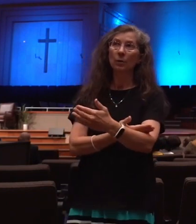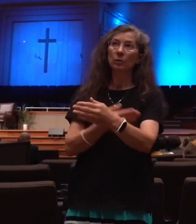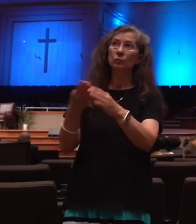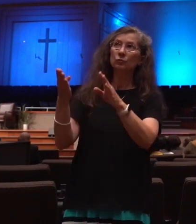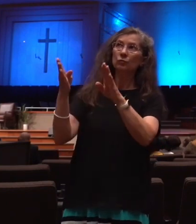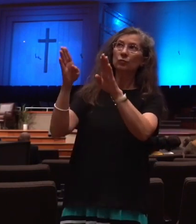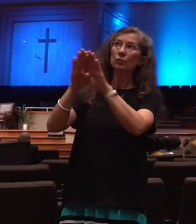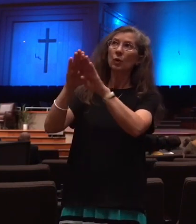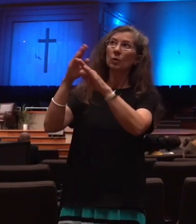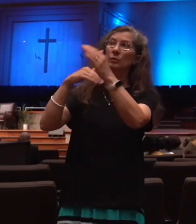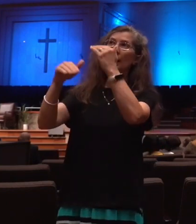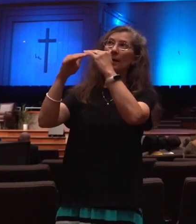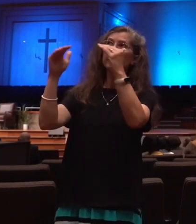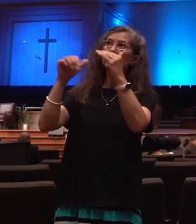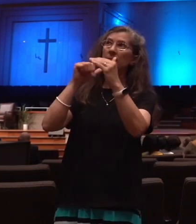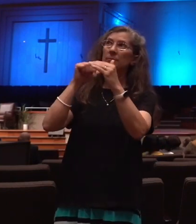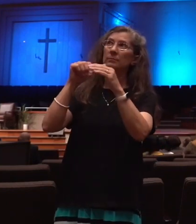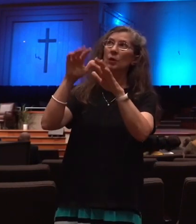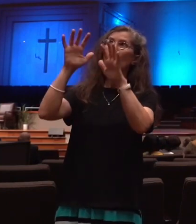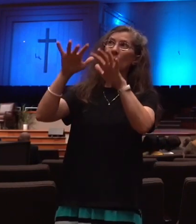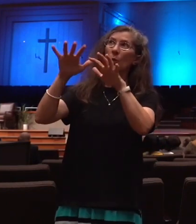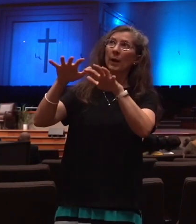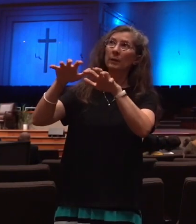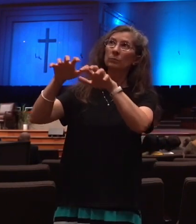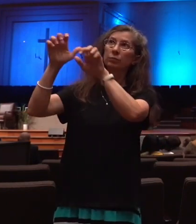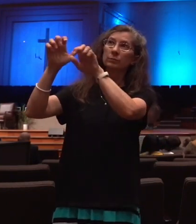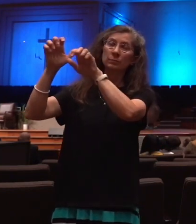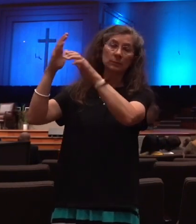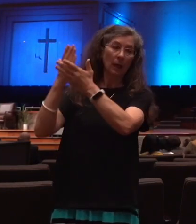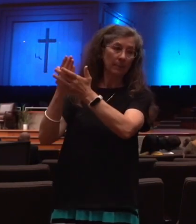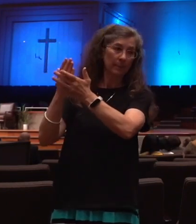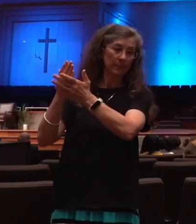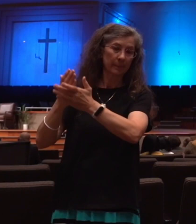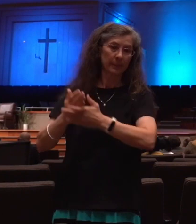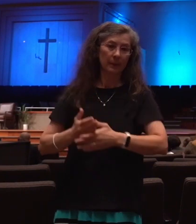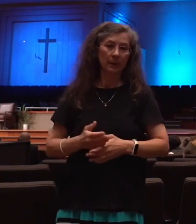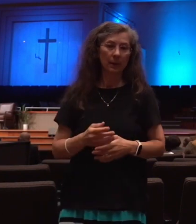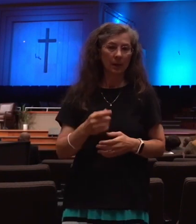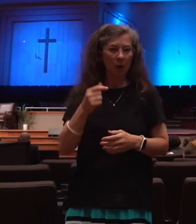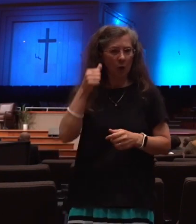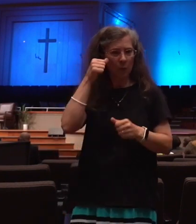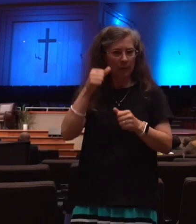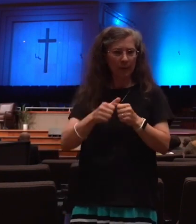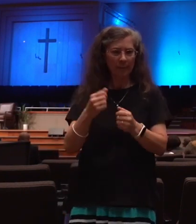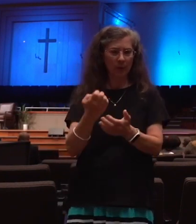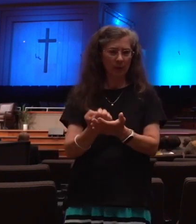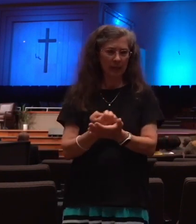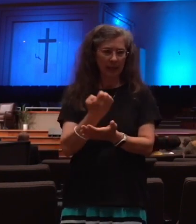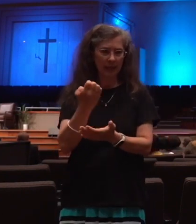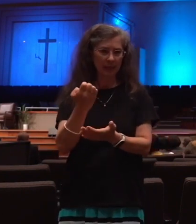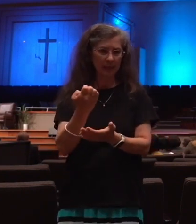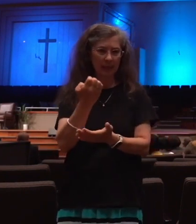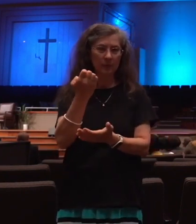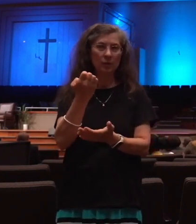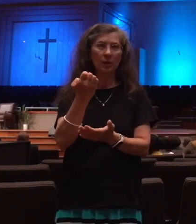prophecy. How many, how long when Elijah was in the Old Testament, how long did it not rain?